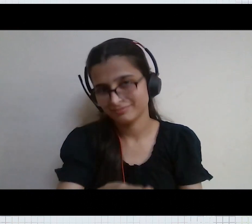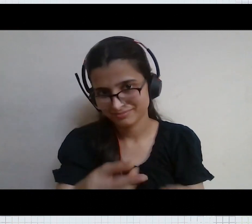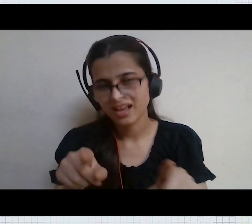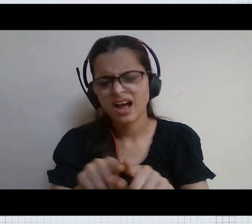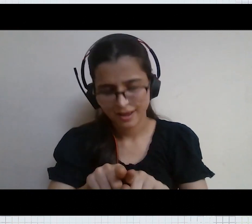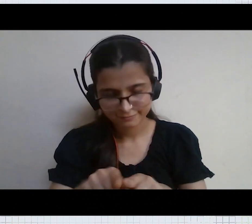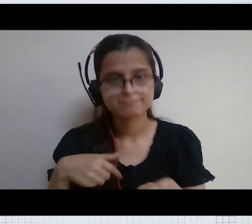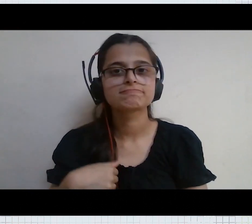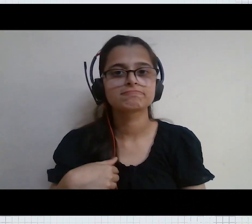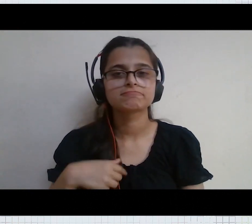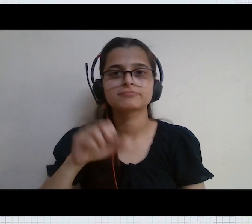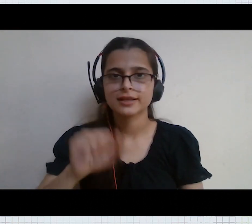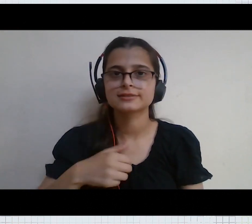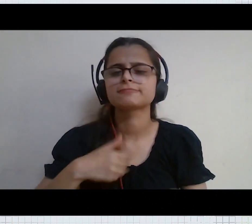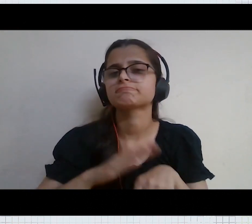i have a face